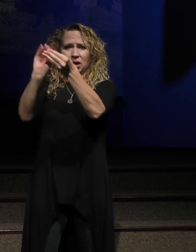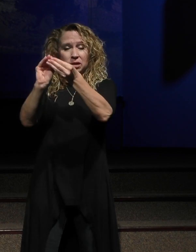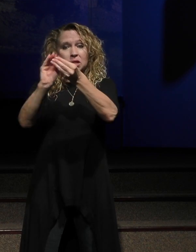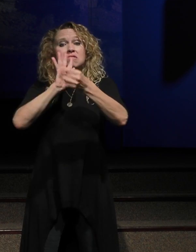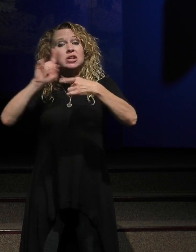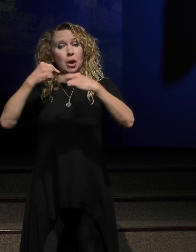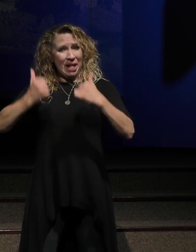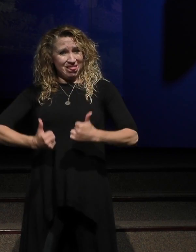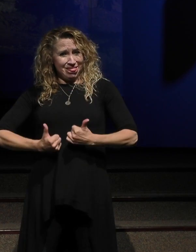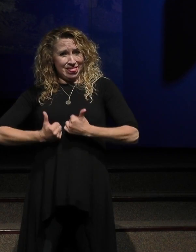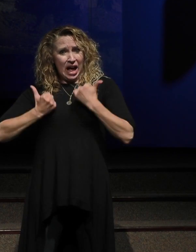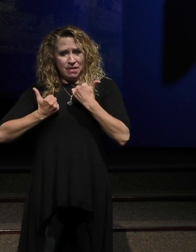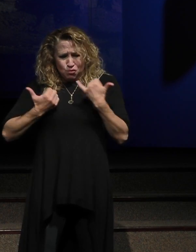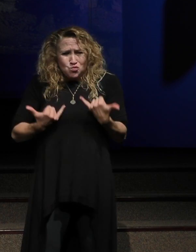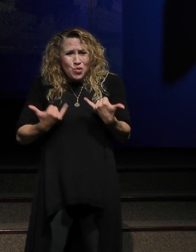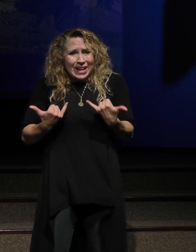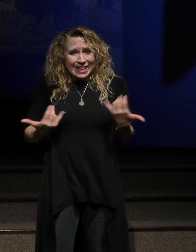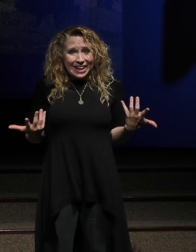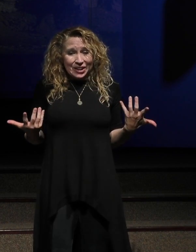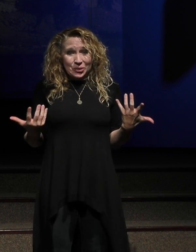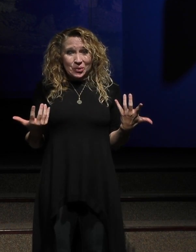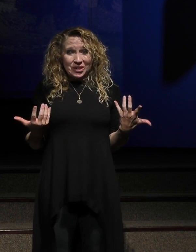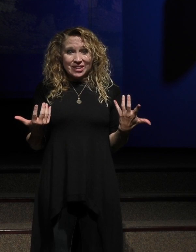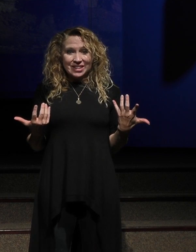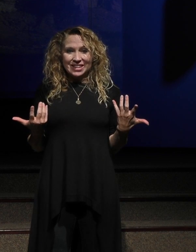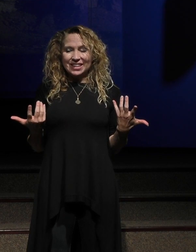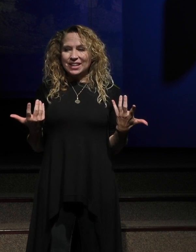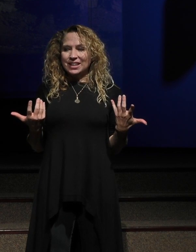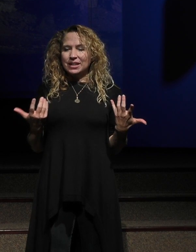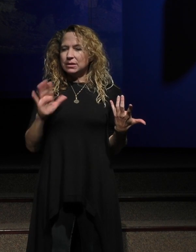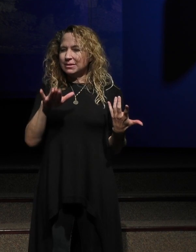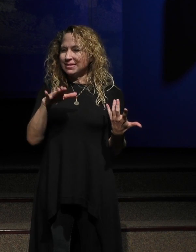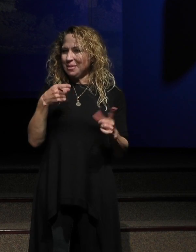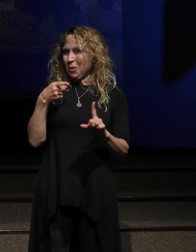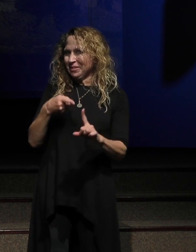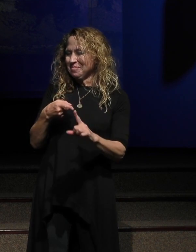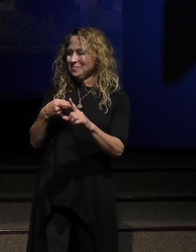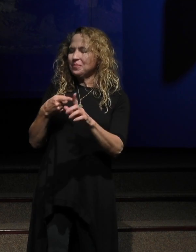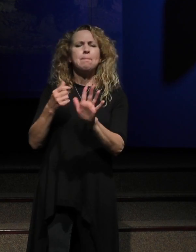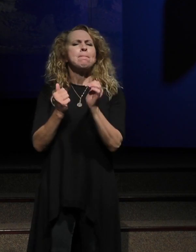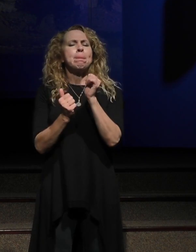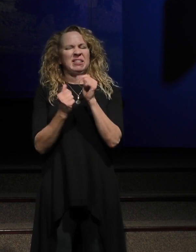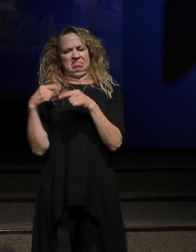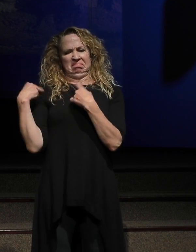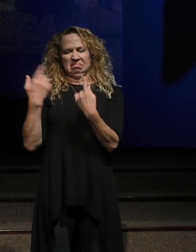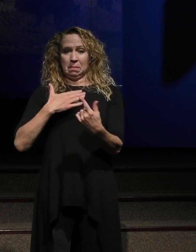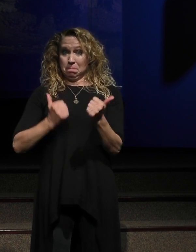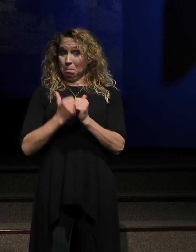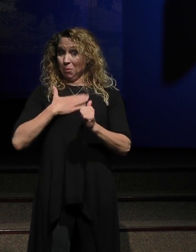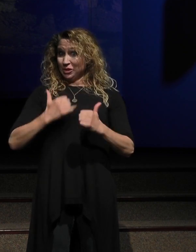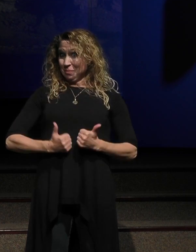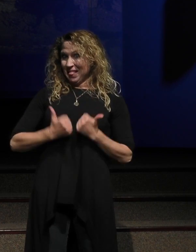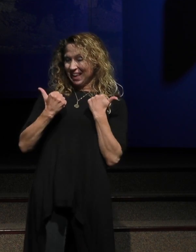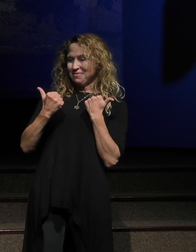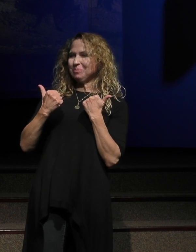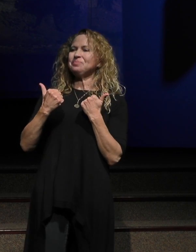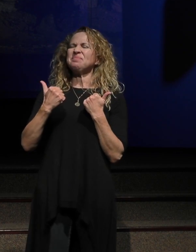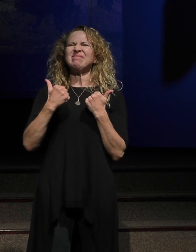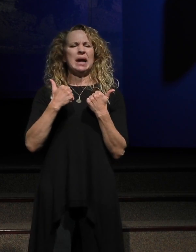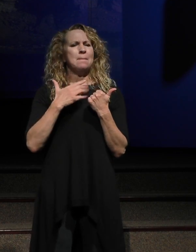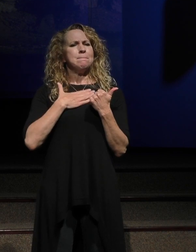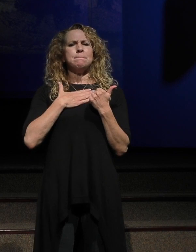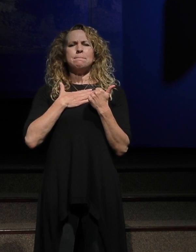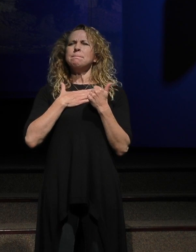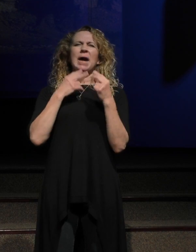life right now. Listen, for most of my life, I had this limited